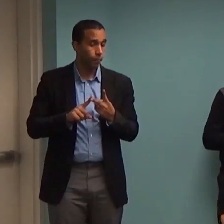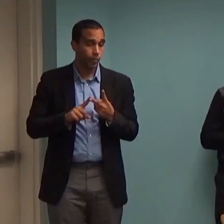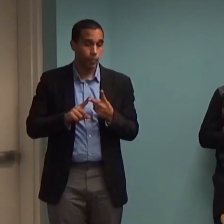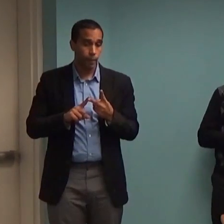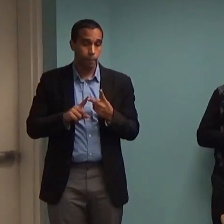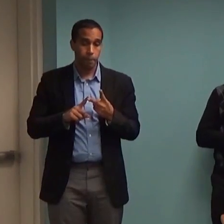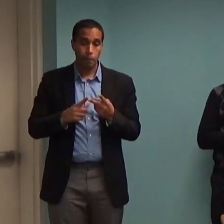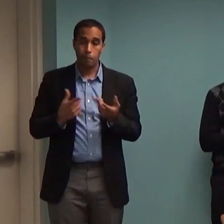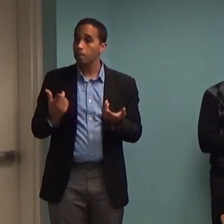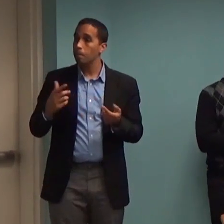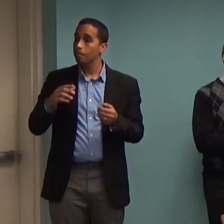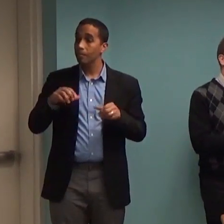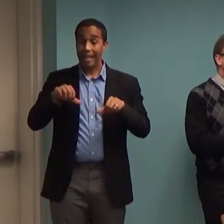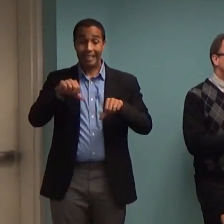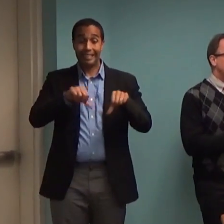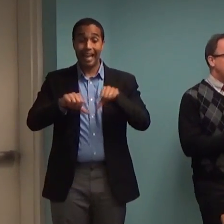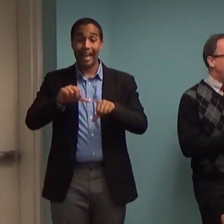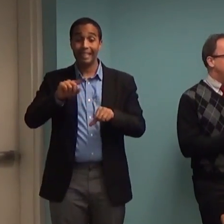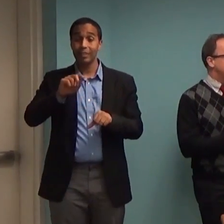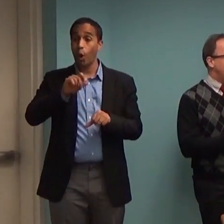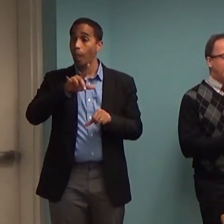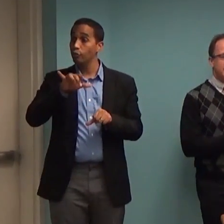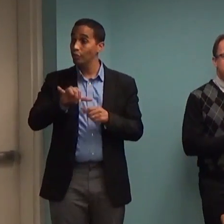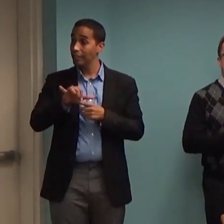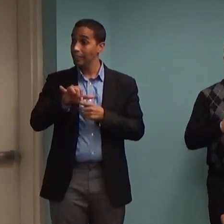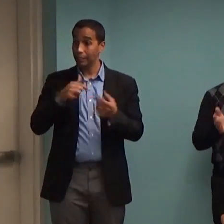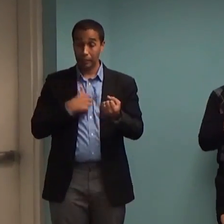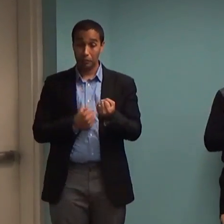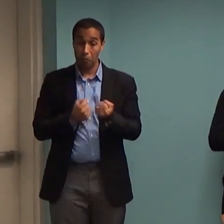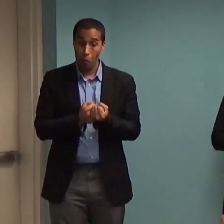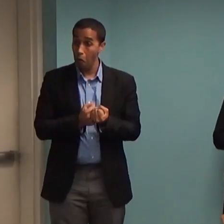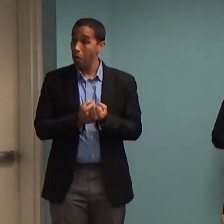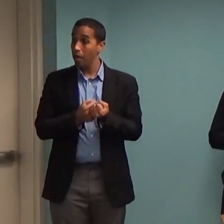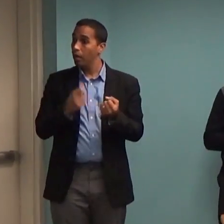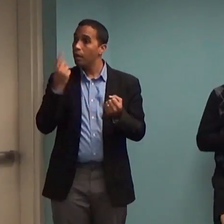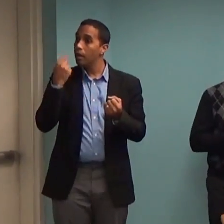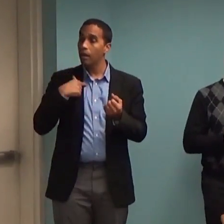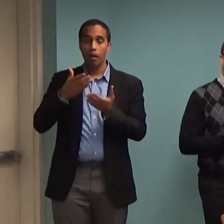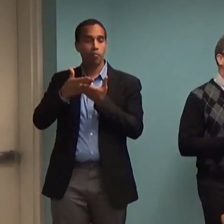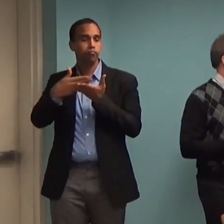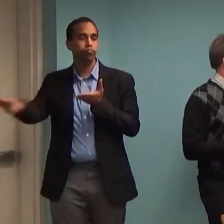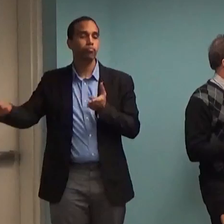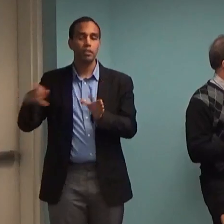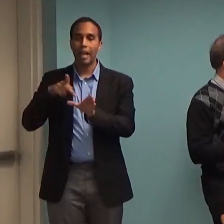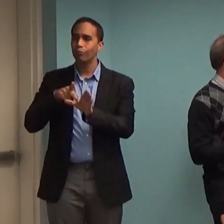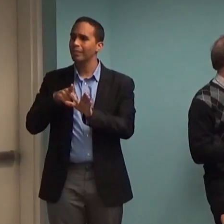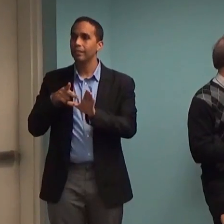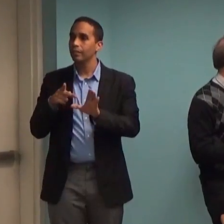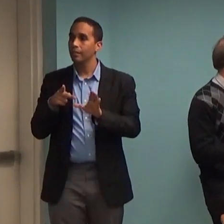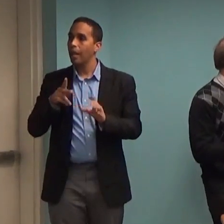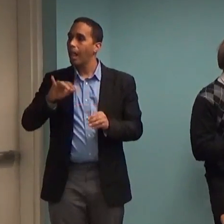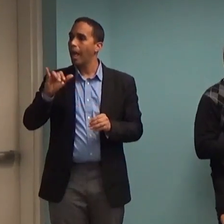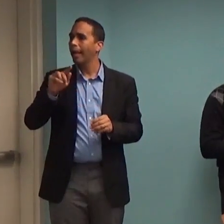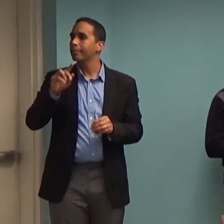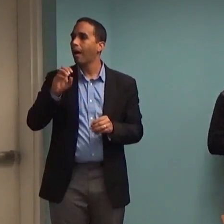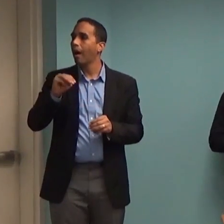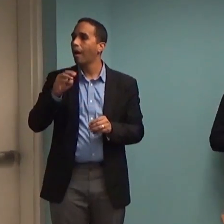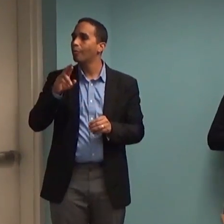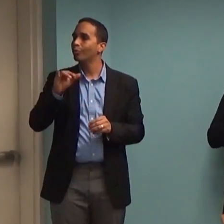of Scientology. So I'm not rejecting psychiatry like Tom Cruise might or any other religious